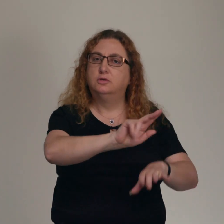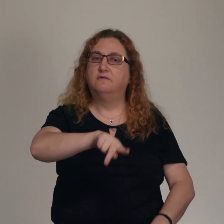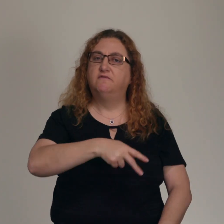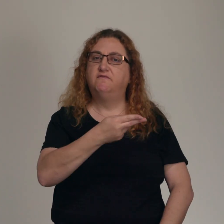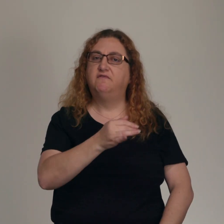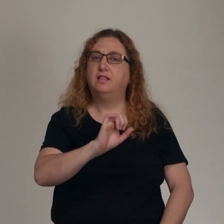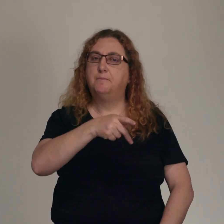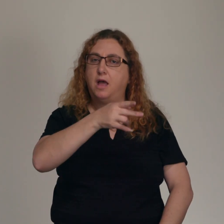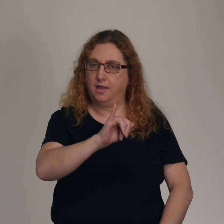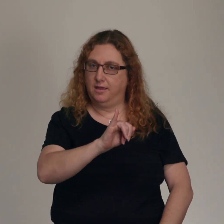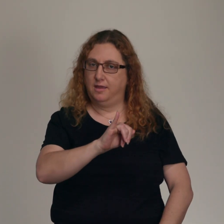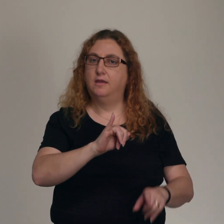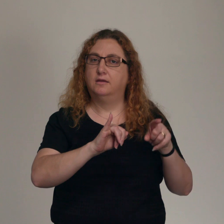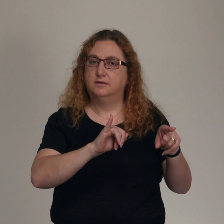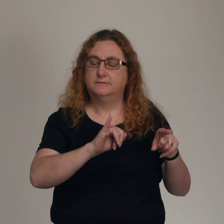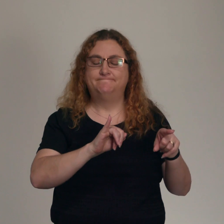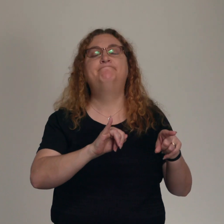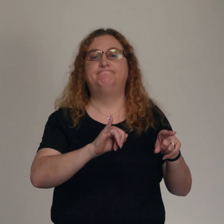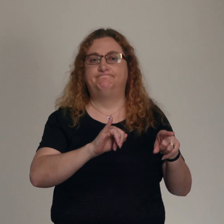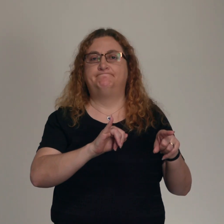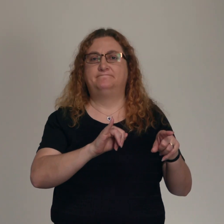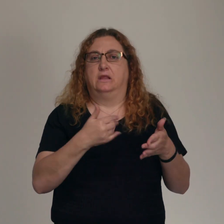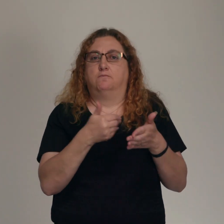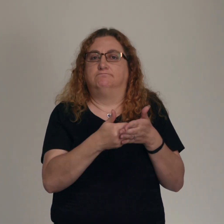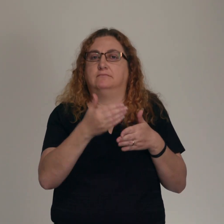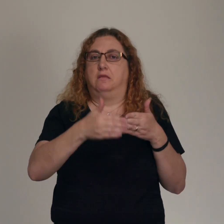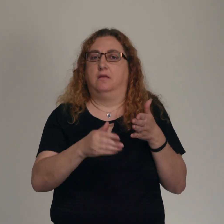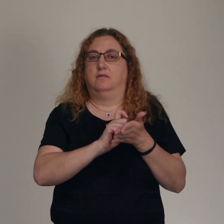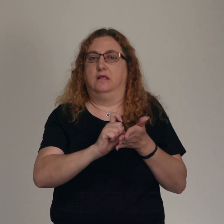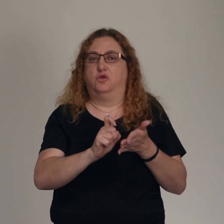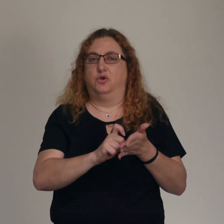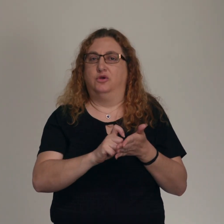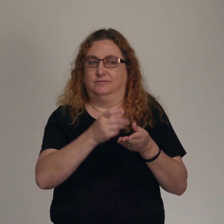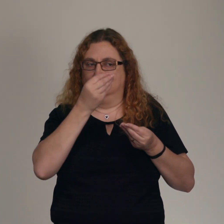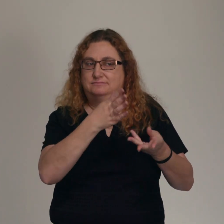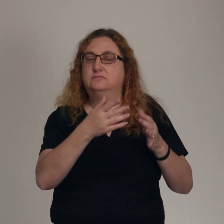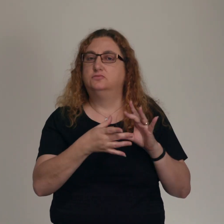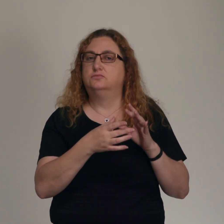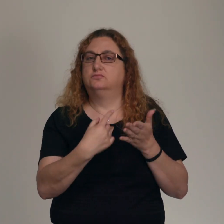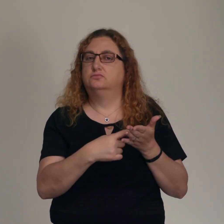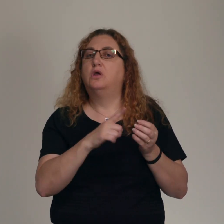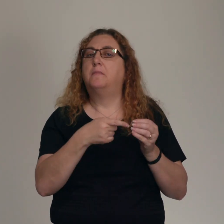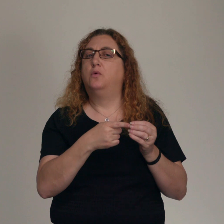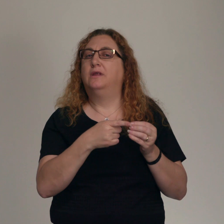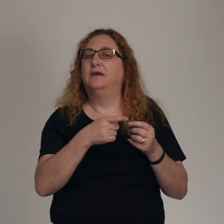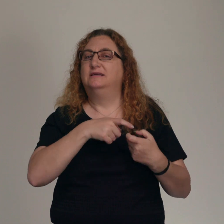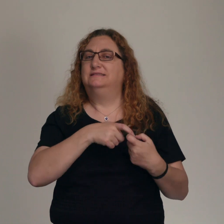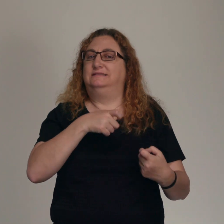he addresses a tension in the community. Here's what he says. Philippians 4, verses 2 and 3. I plead